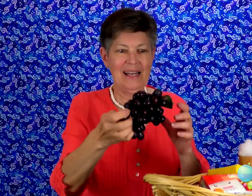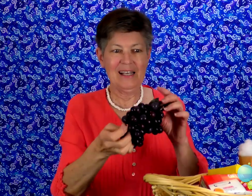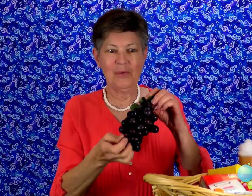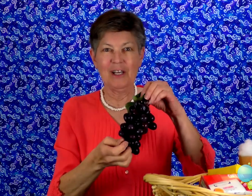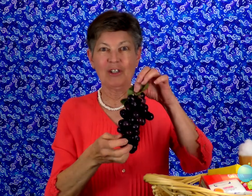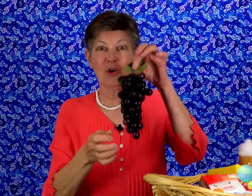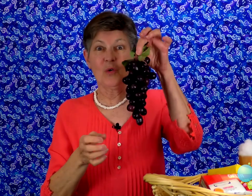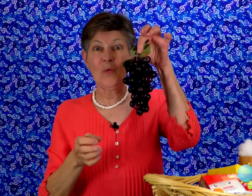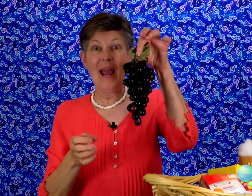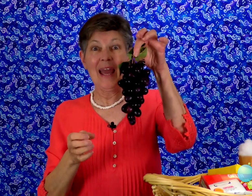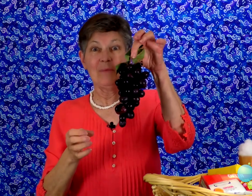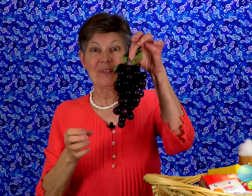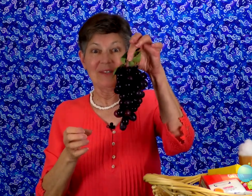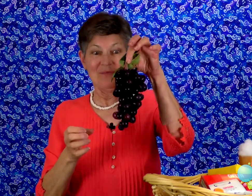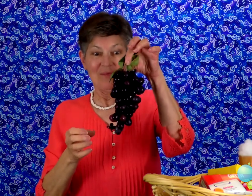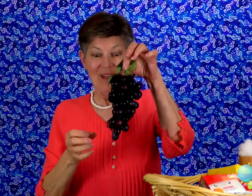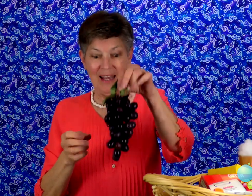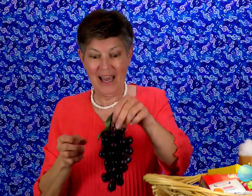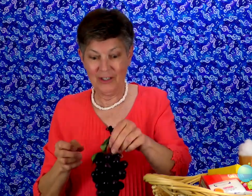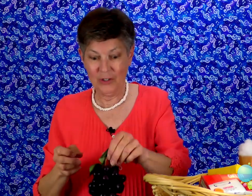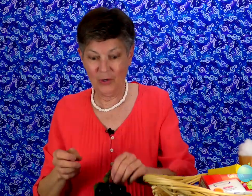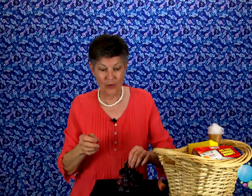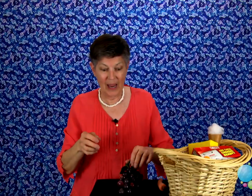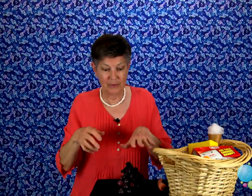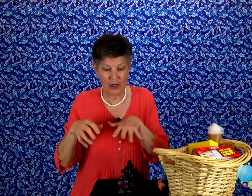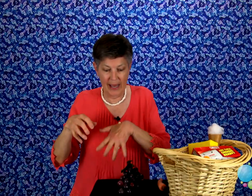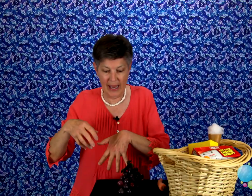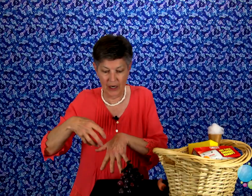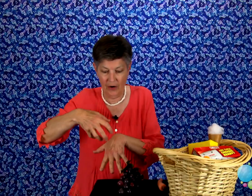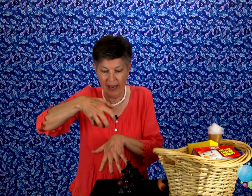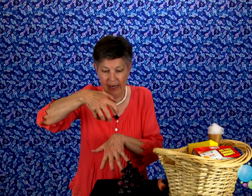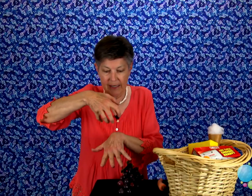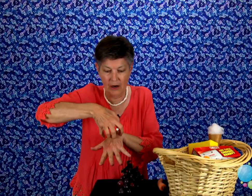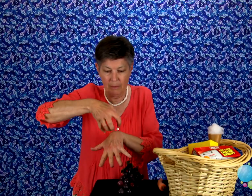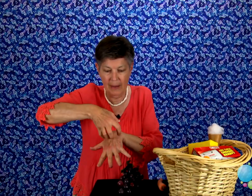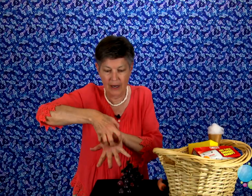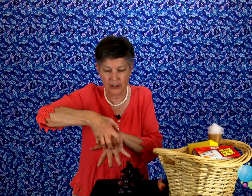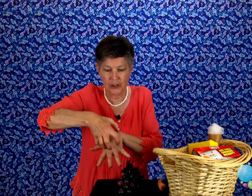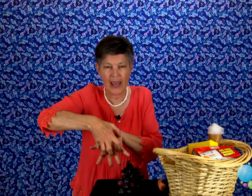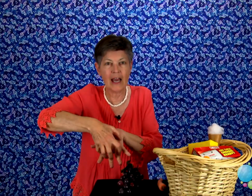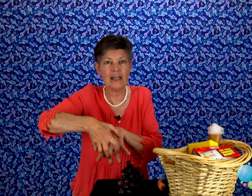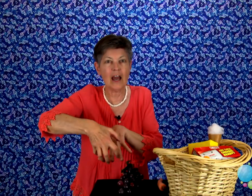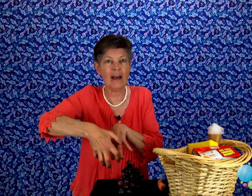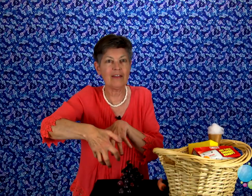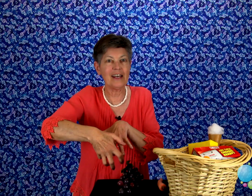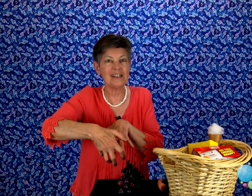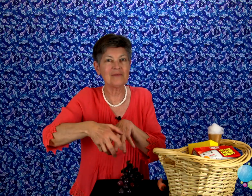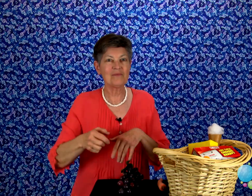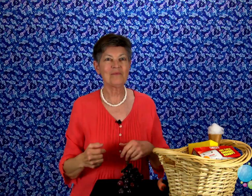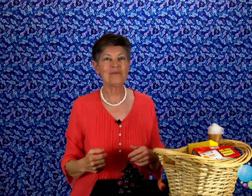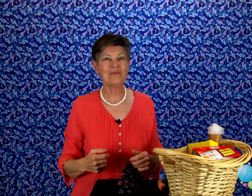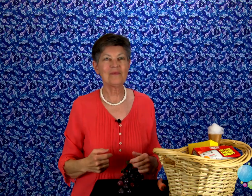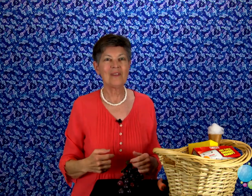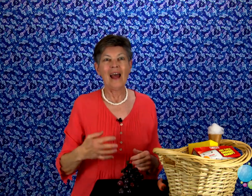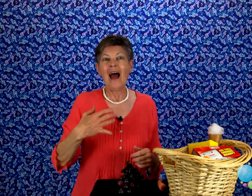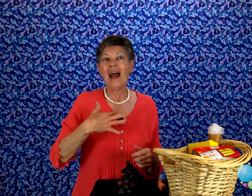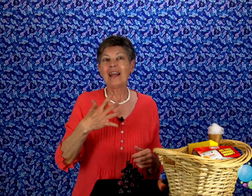Next one is grapes. Okay, to do grapes you're going to hang your hand down and batch your hand down like this. I